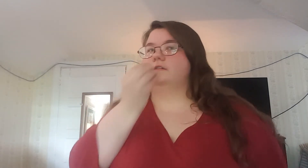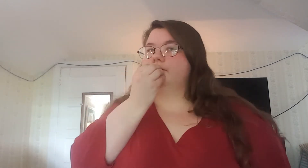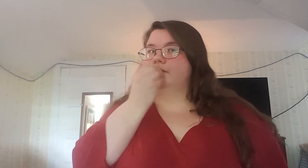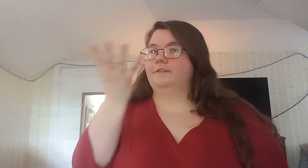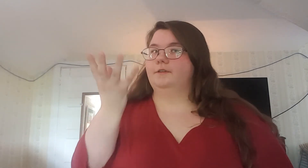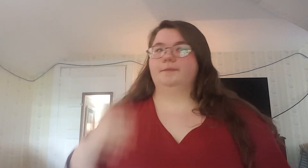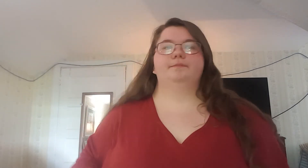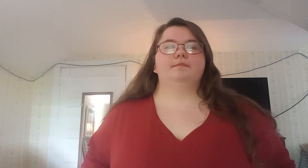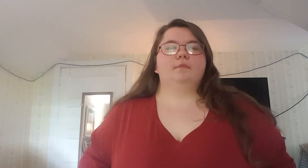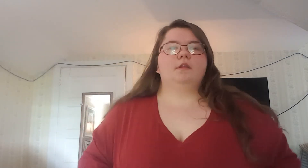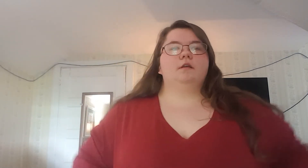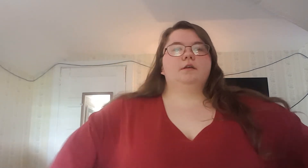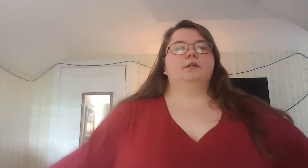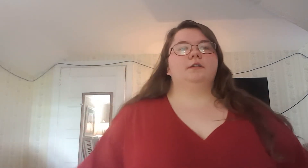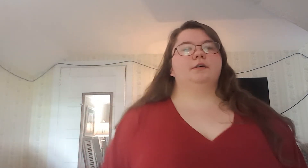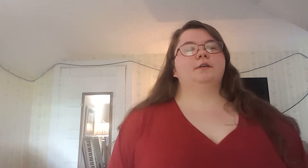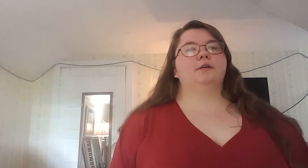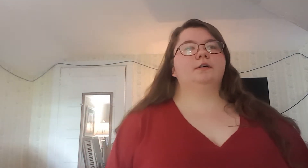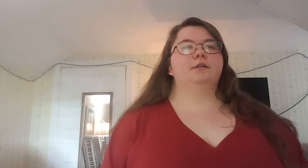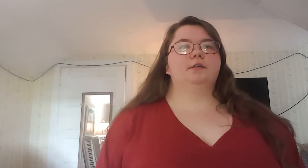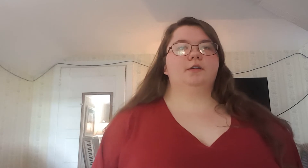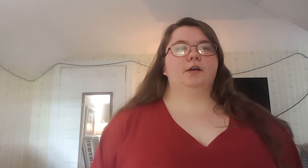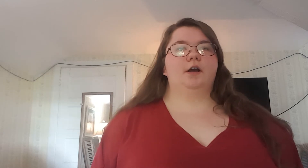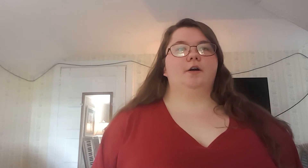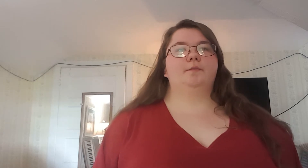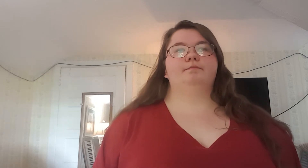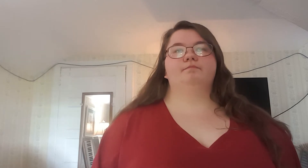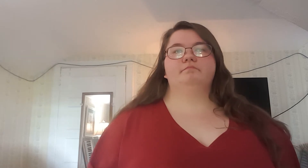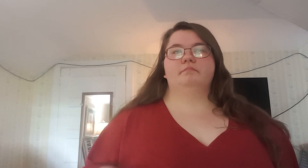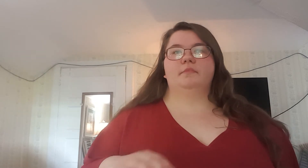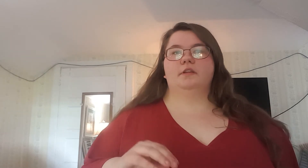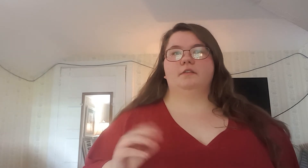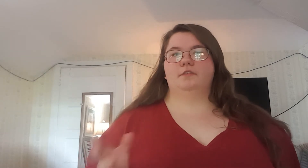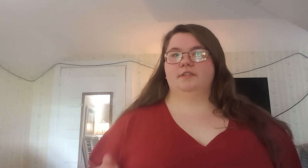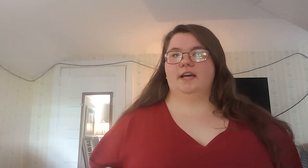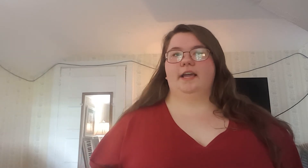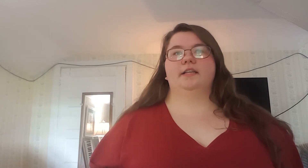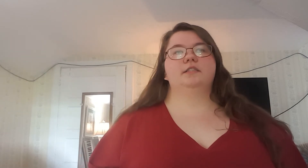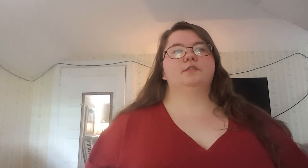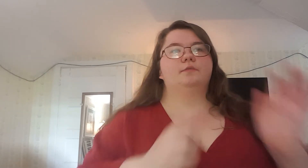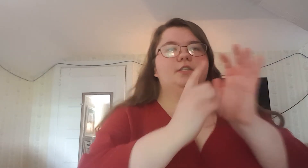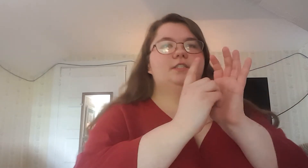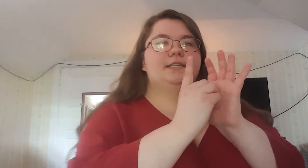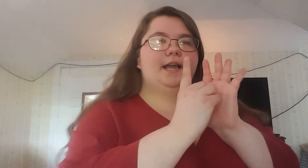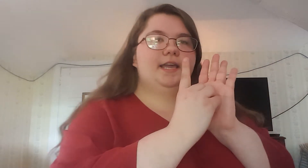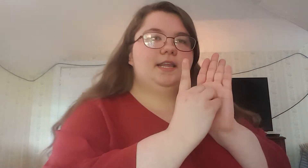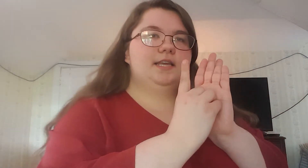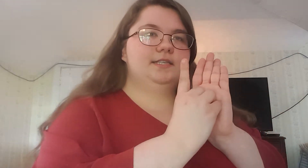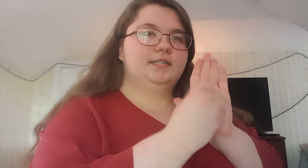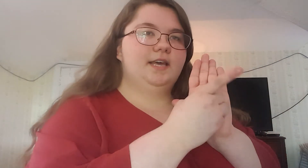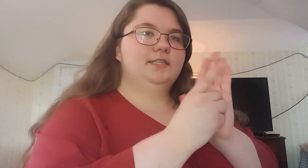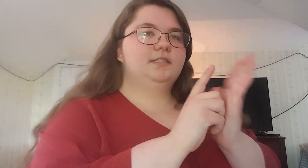for food? You can go a few seconds, which second is this,